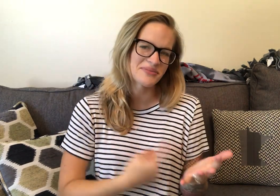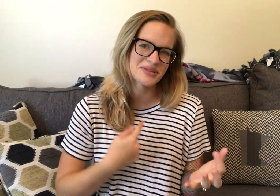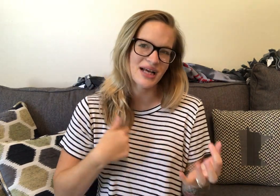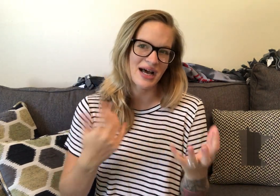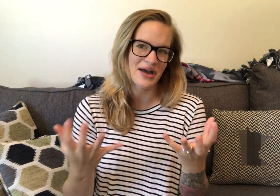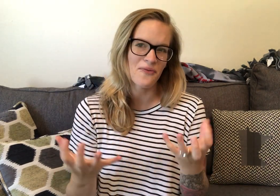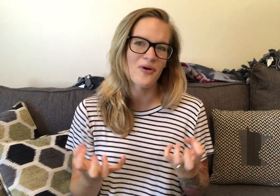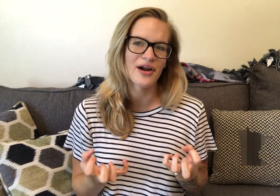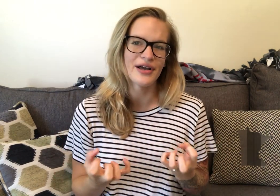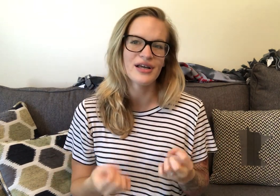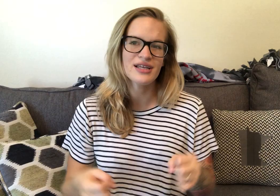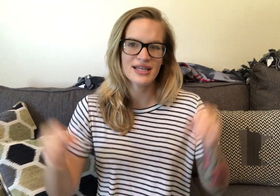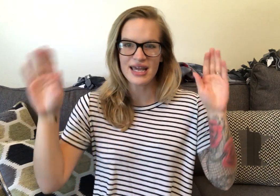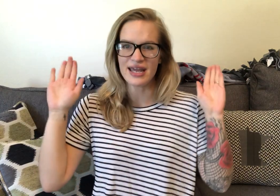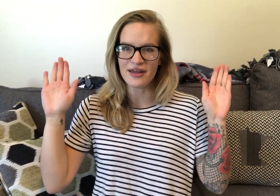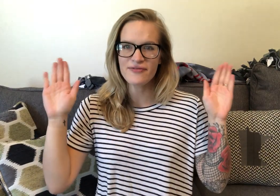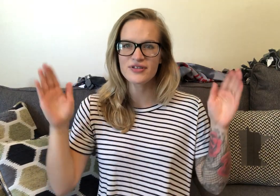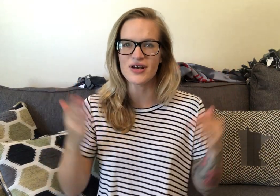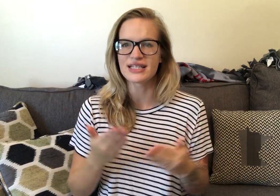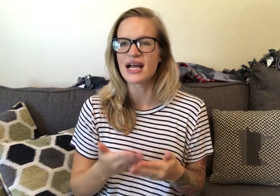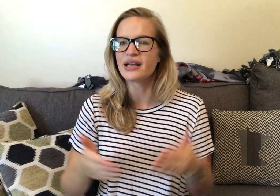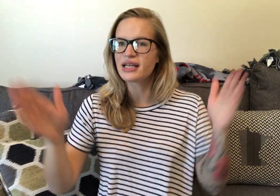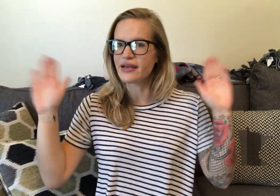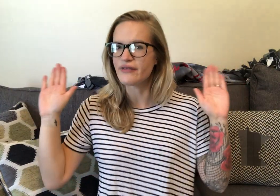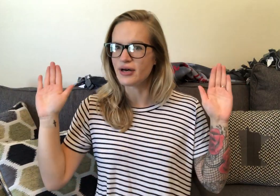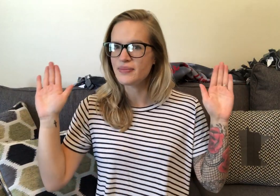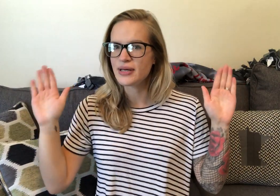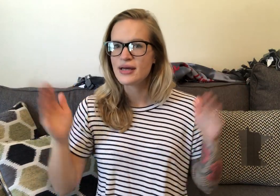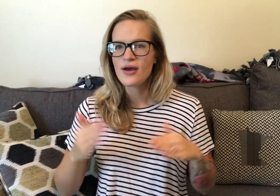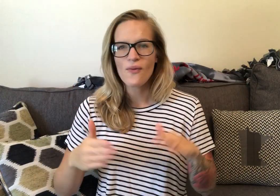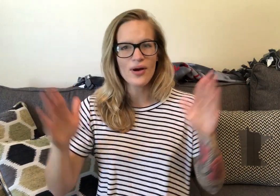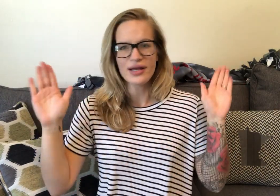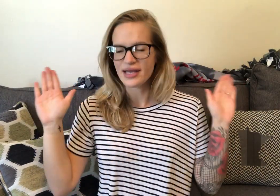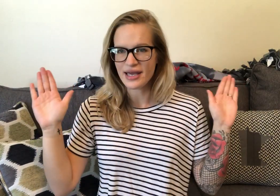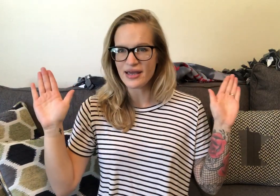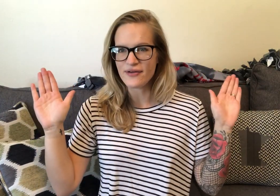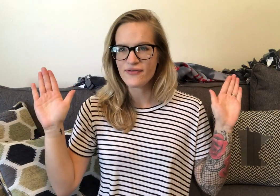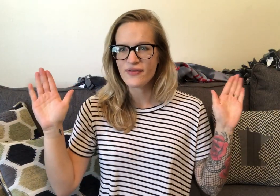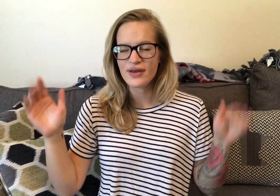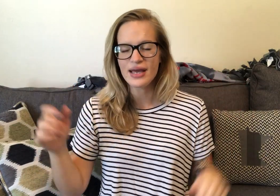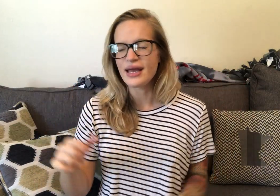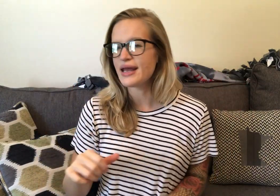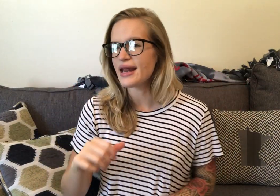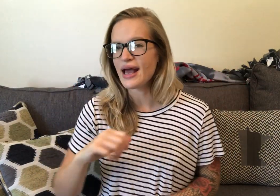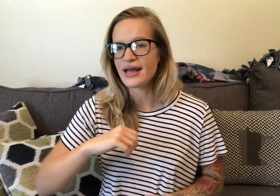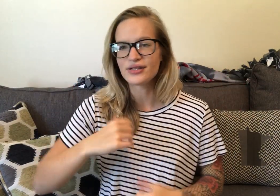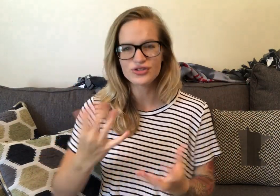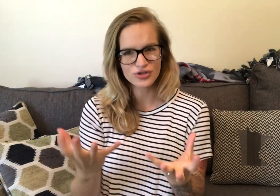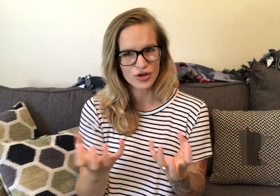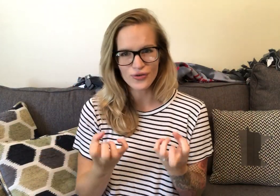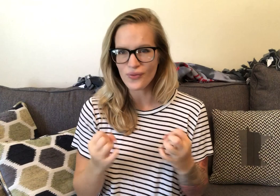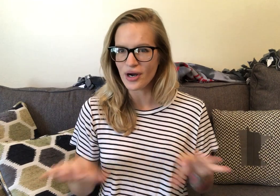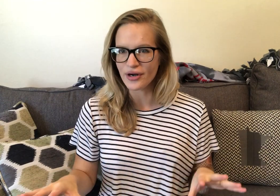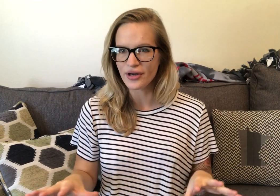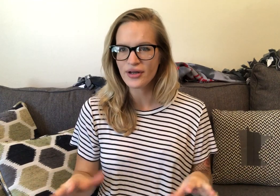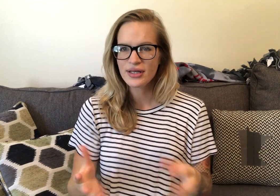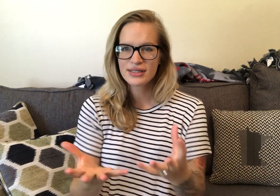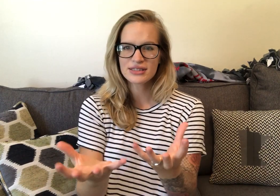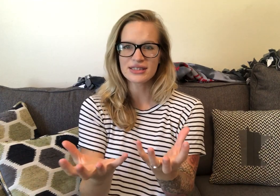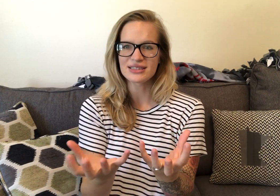I want to cave. So I signed give up, want to cave and I don't want to. So this